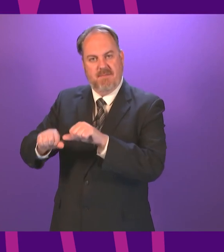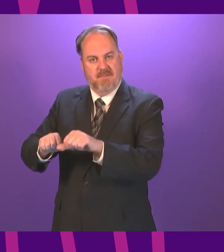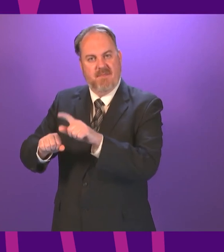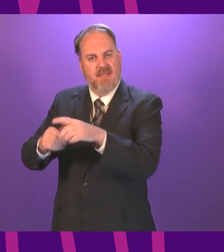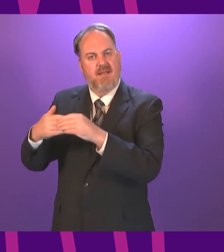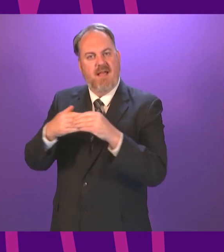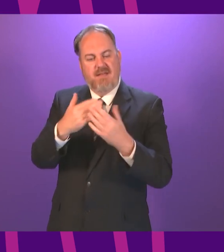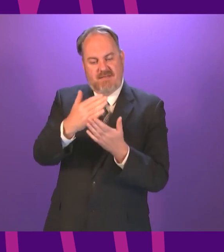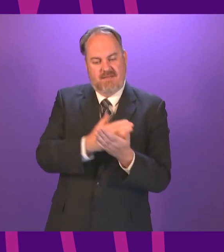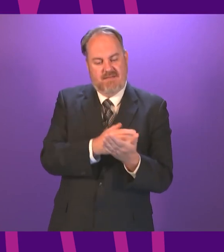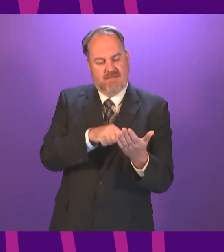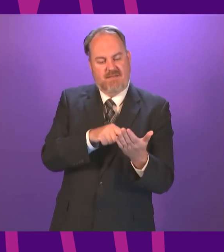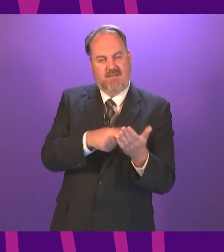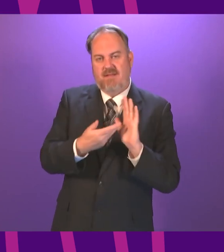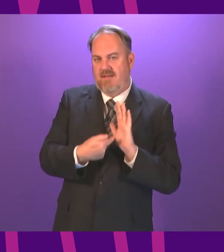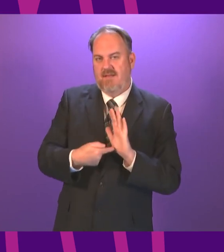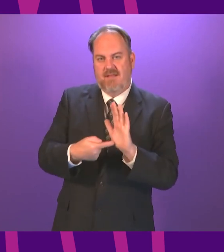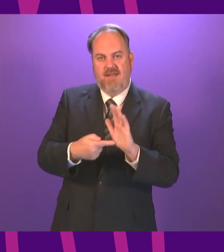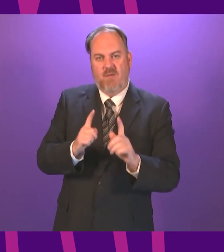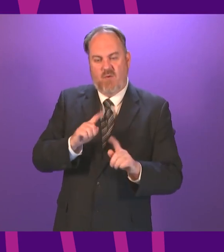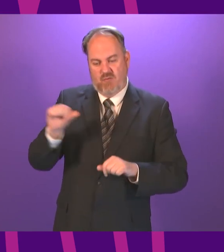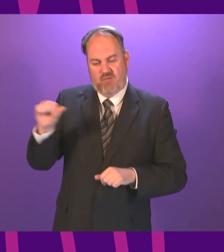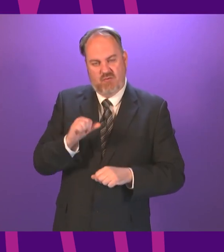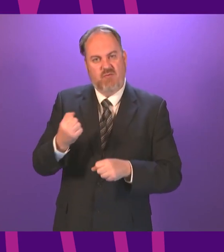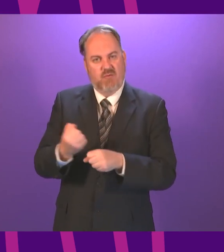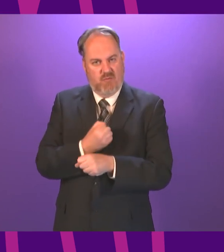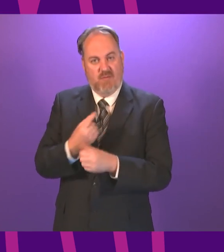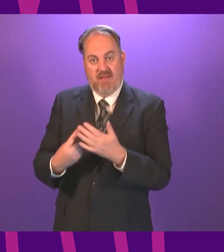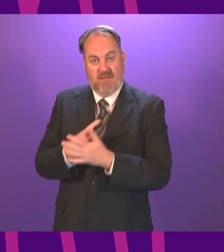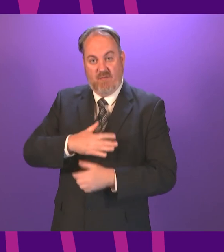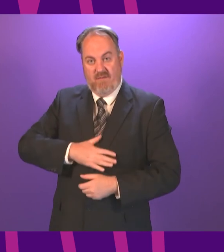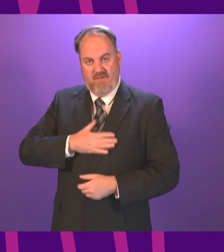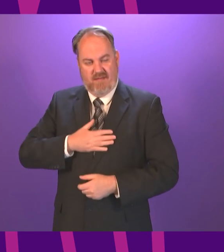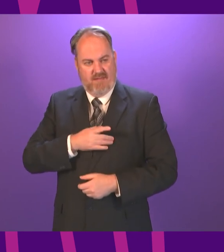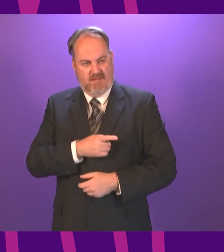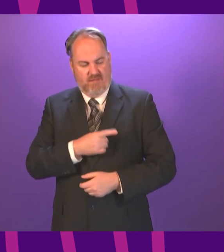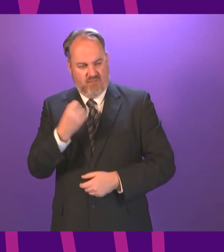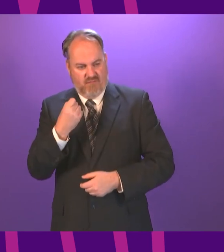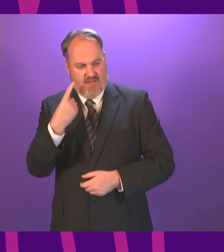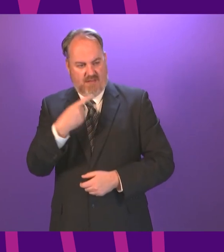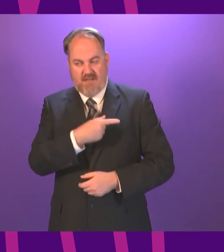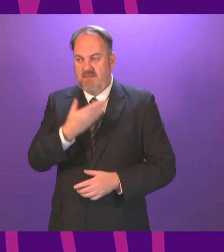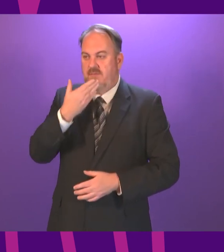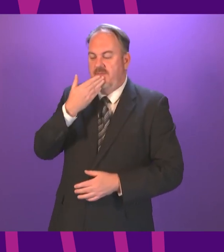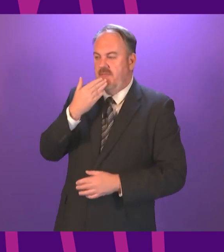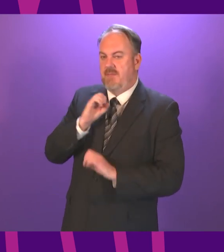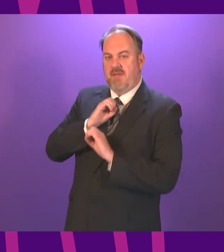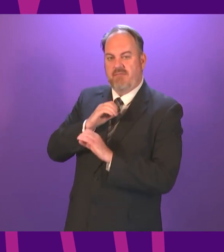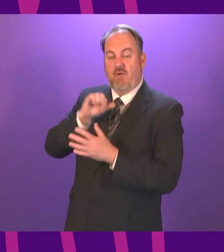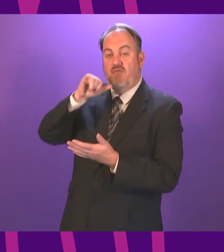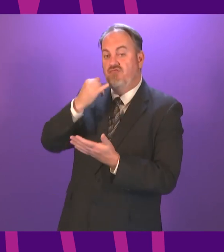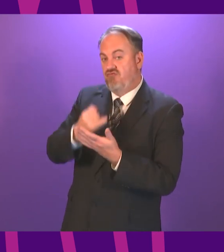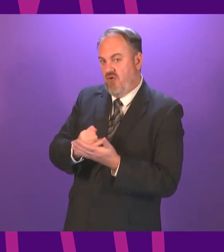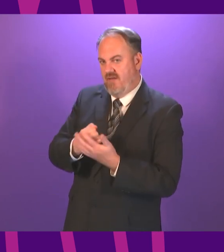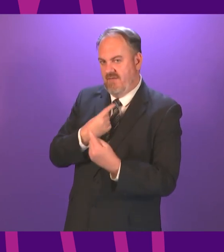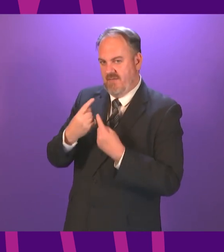guidance on the mechanism sets out the steps that a Member should use if they realise that they have provided incorrect information and